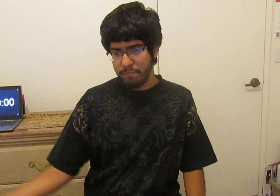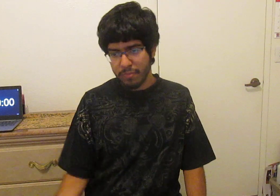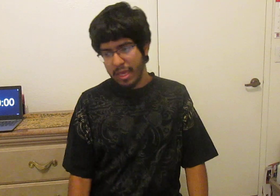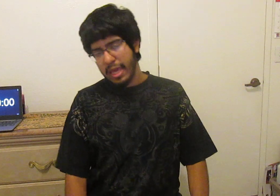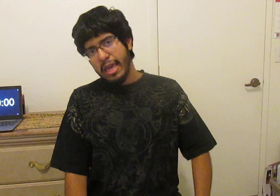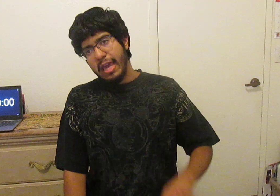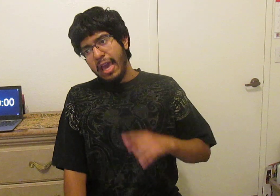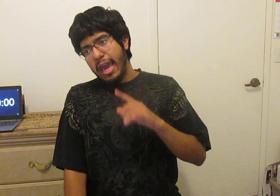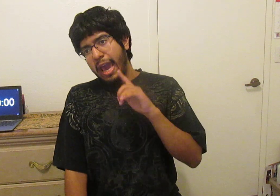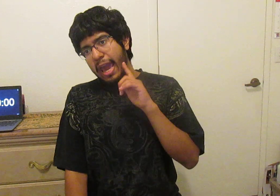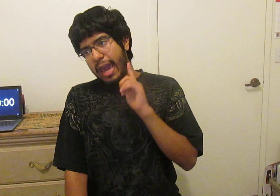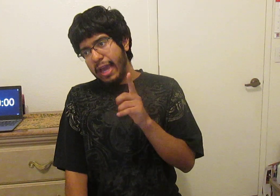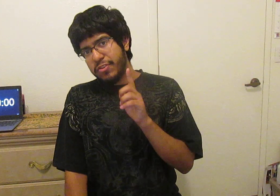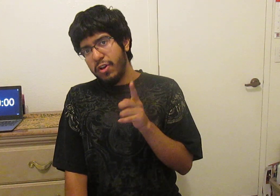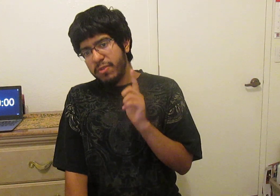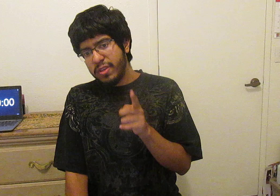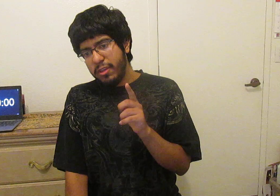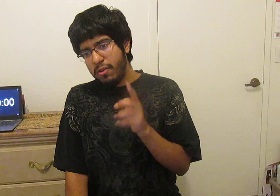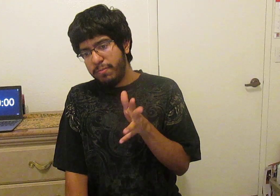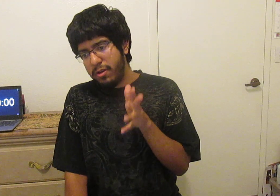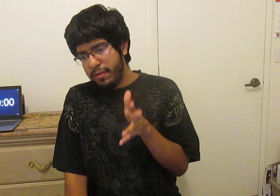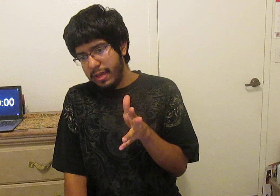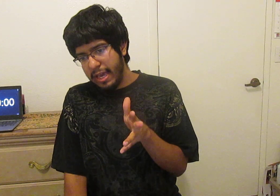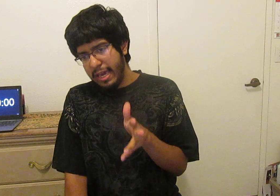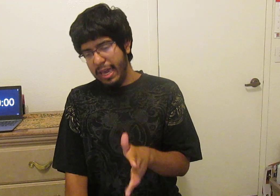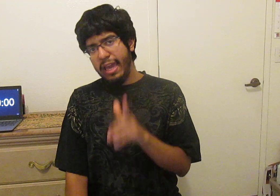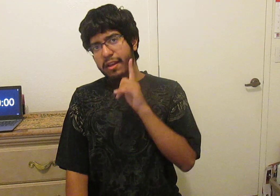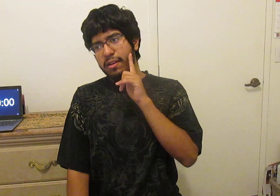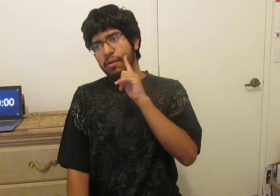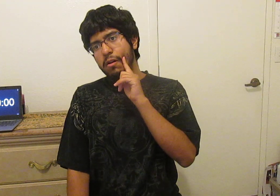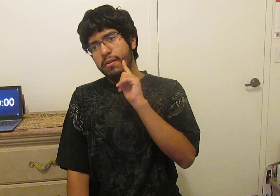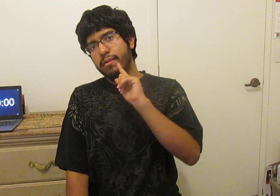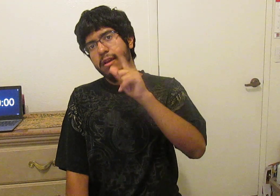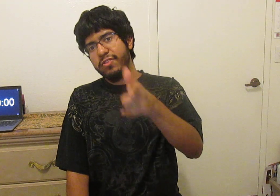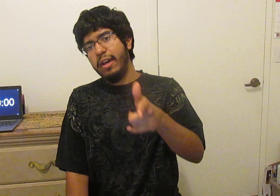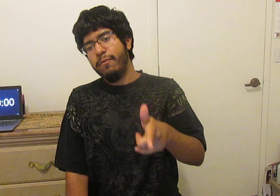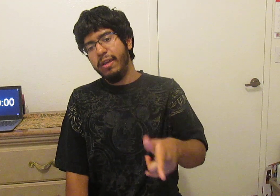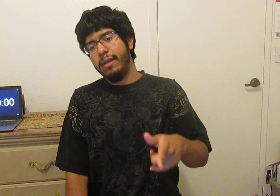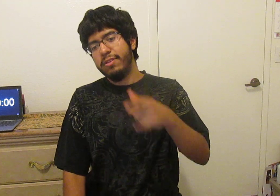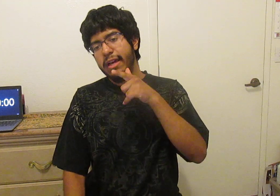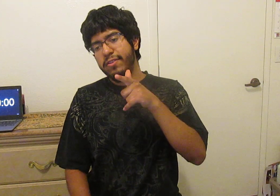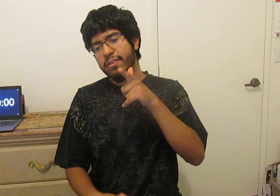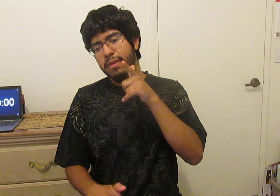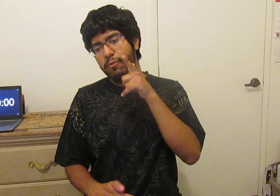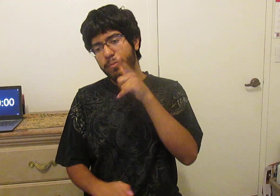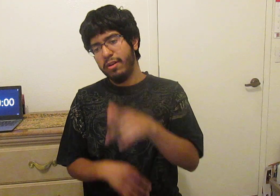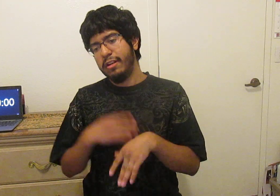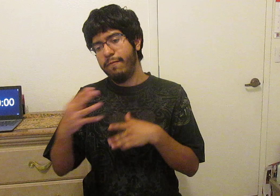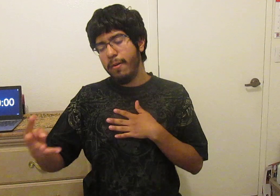so I'm just giving you an update on that and aside from being able to access my woodpecker detective office